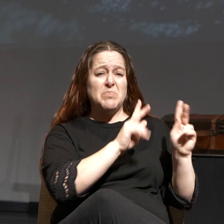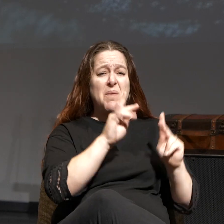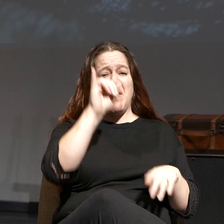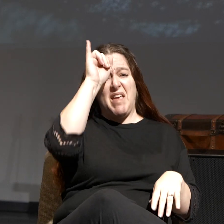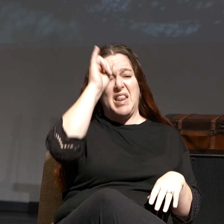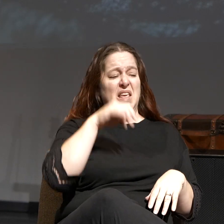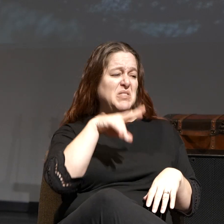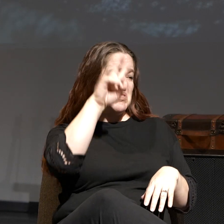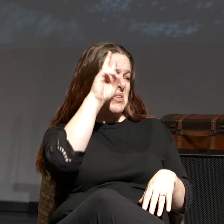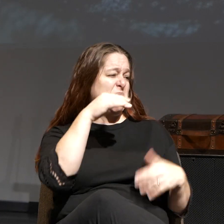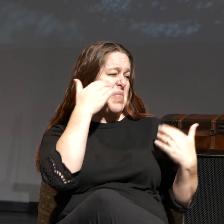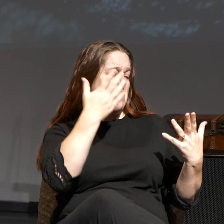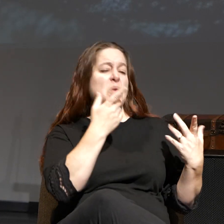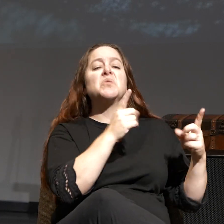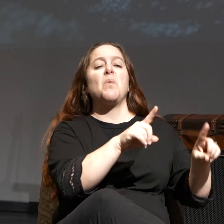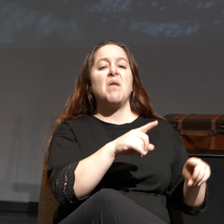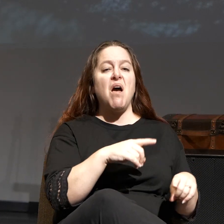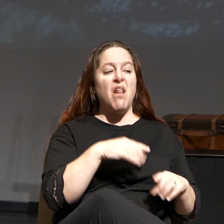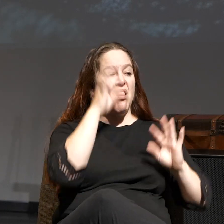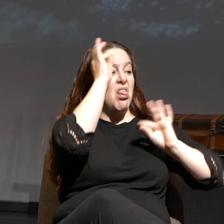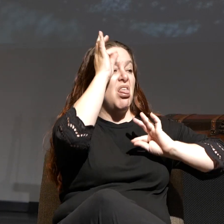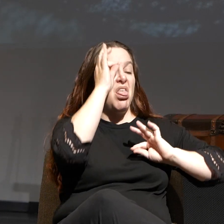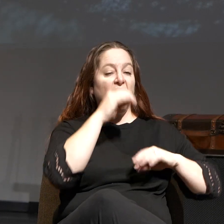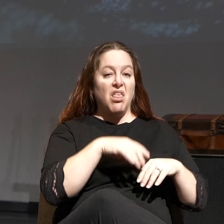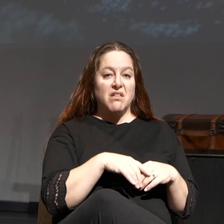so stupid. They don't even know what's going on. That's our culture.